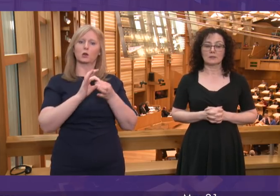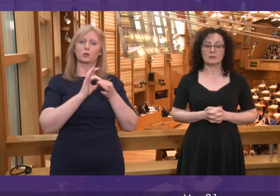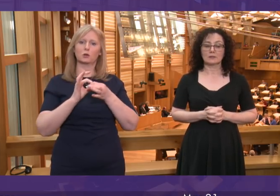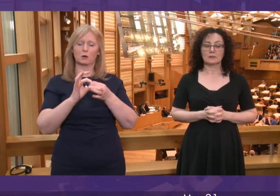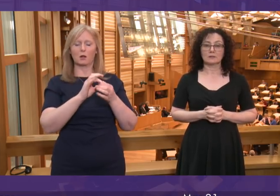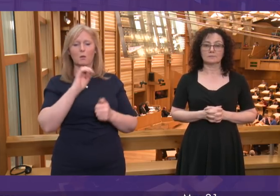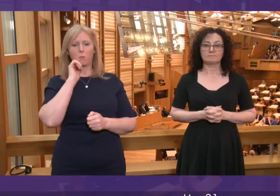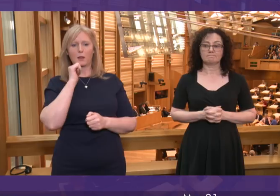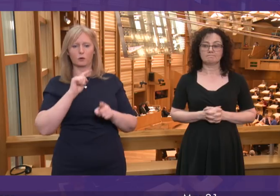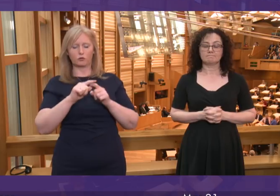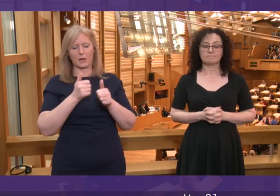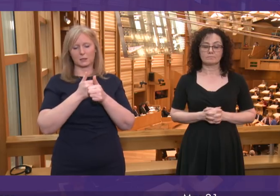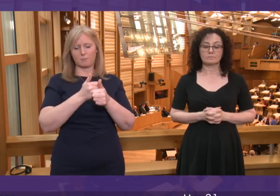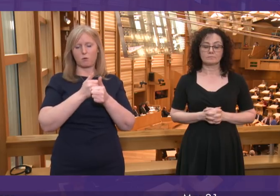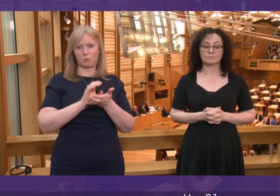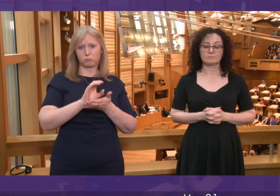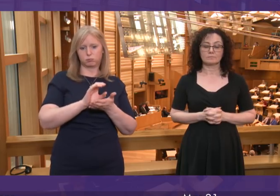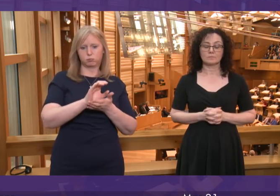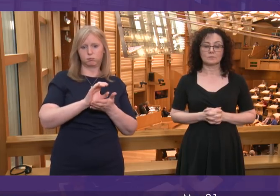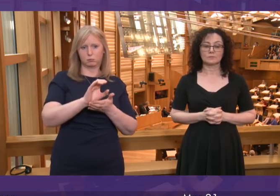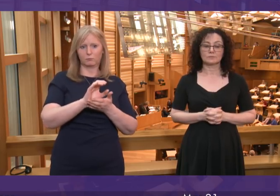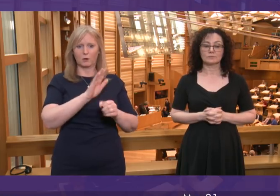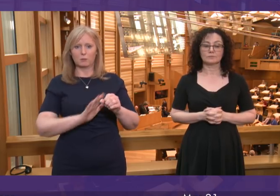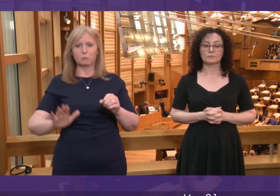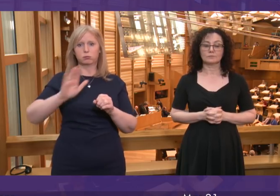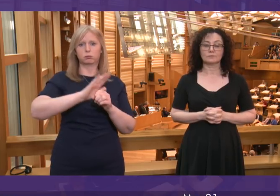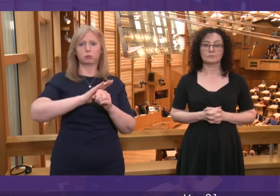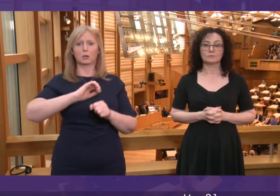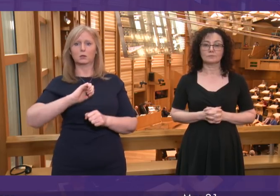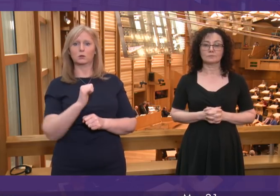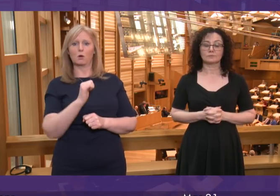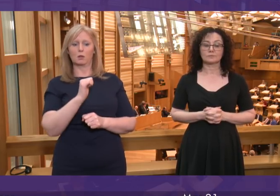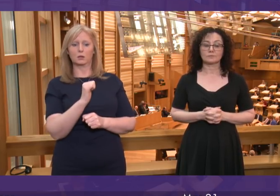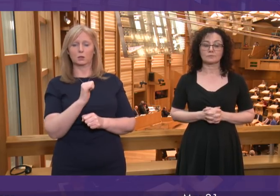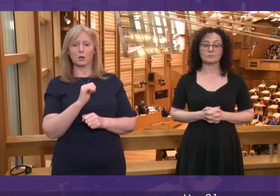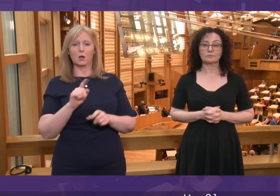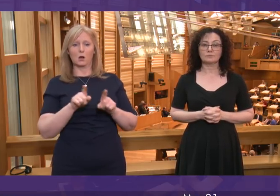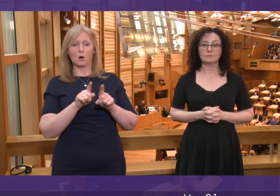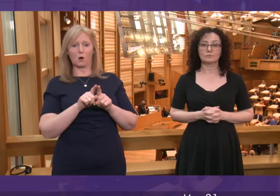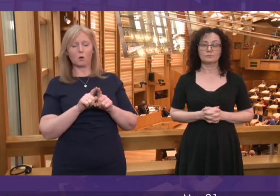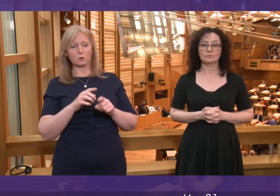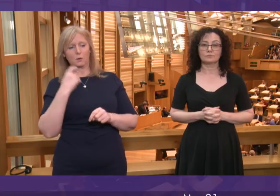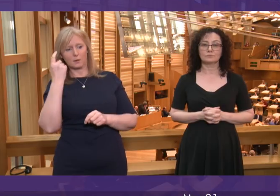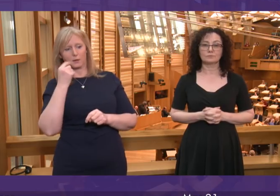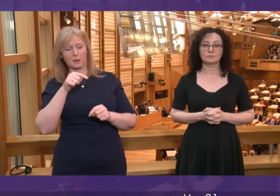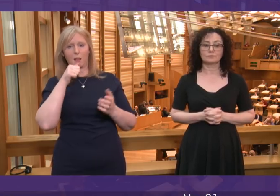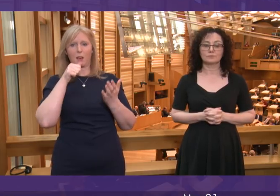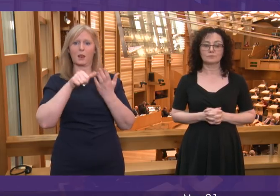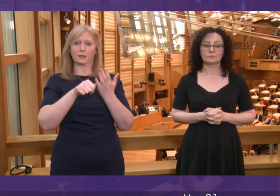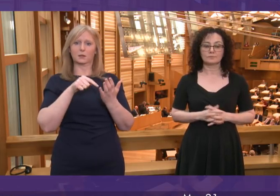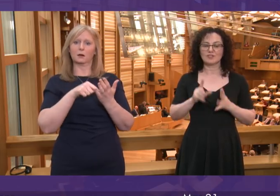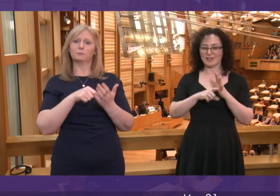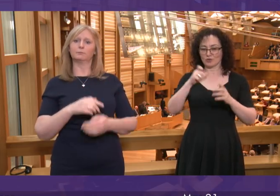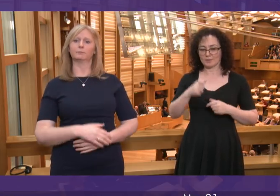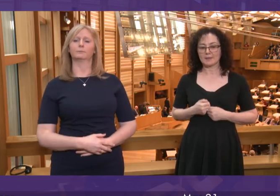to support the growth of recovery communities across the country. of course, we'll give consideration to the points that have been made in Adam Tompkins' letter. Jackson